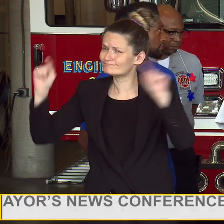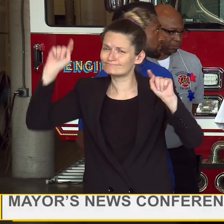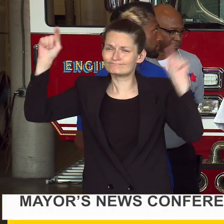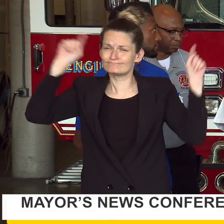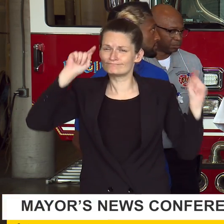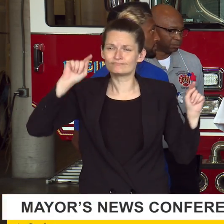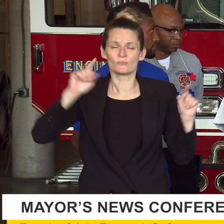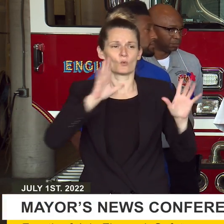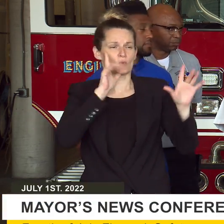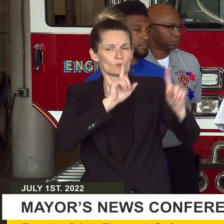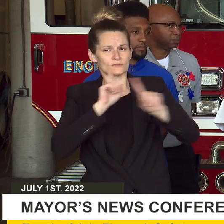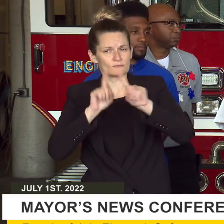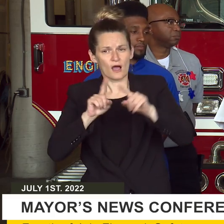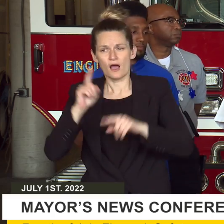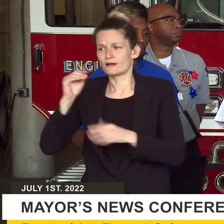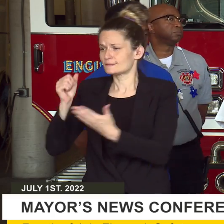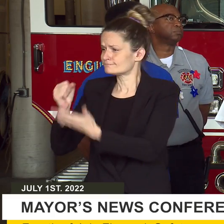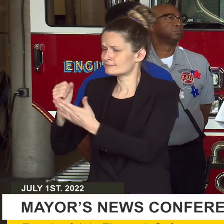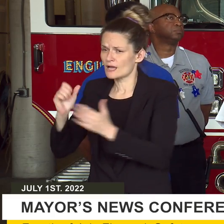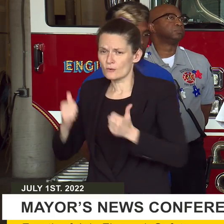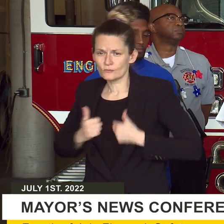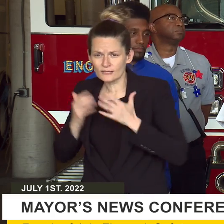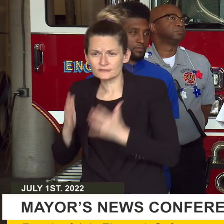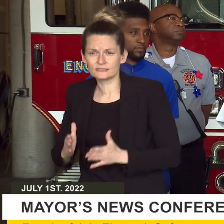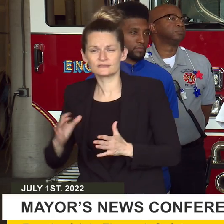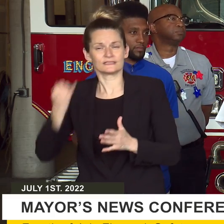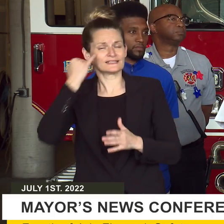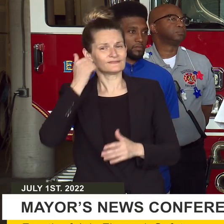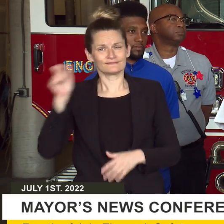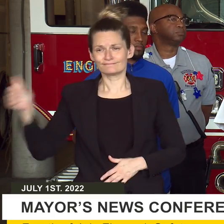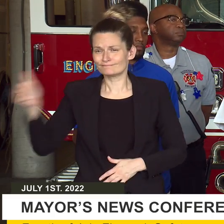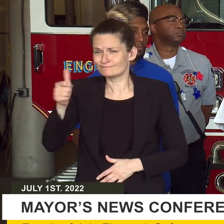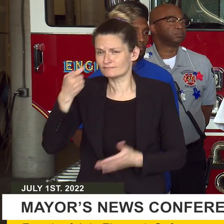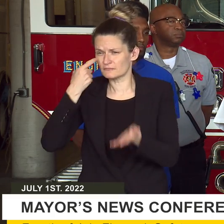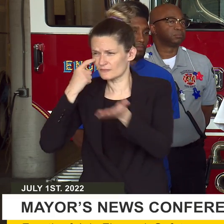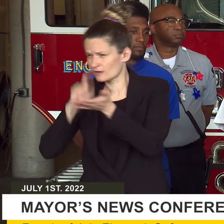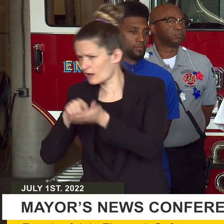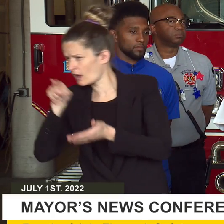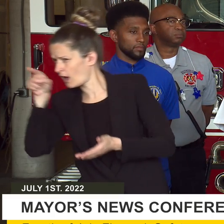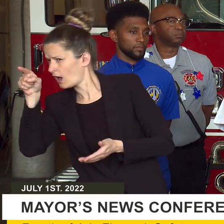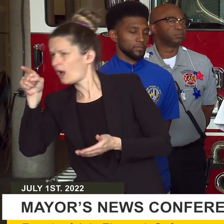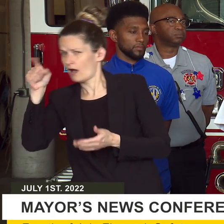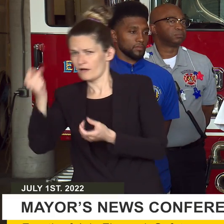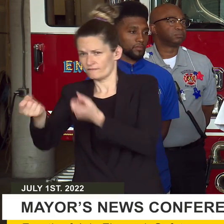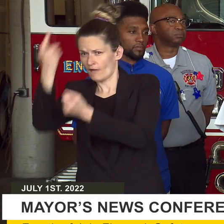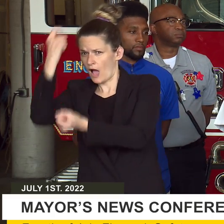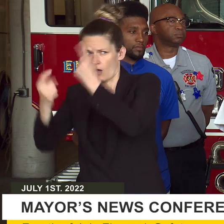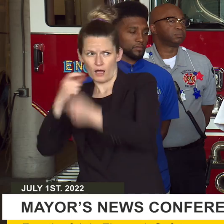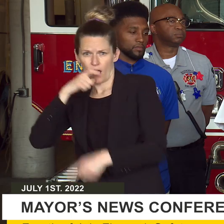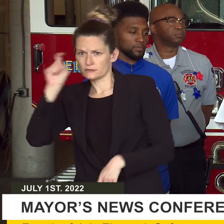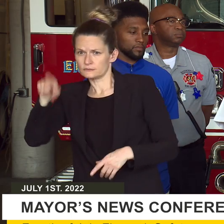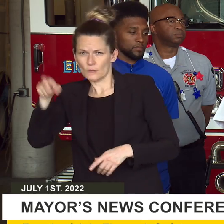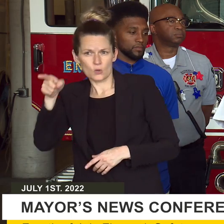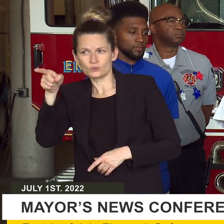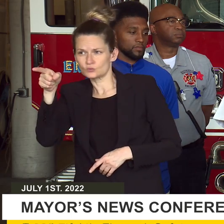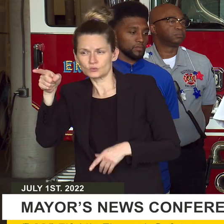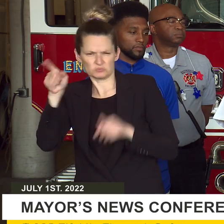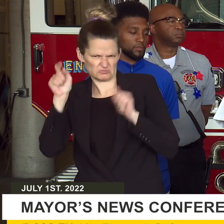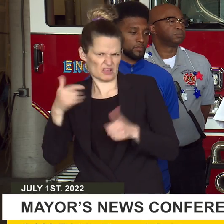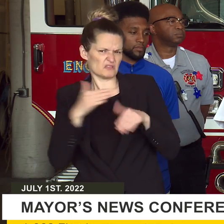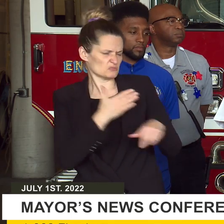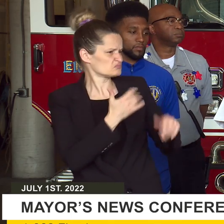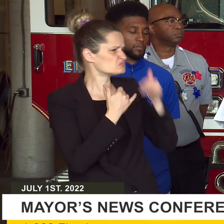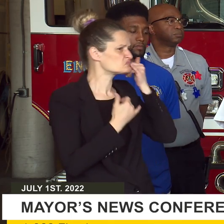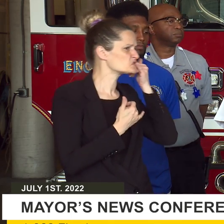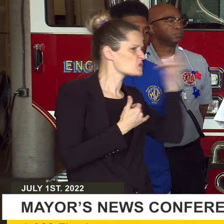where fireworks are being stored, ignited, and sold, and especially locations where guns are being fired. Those